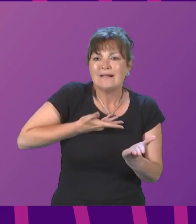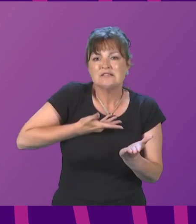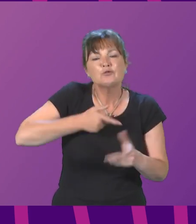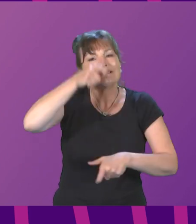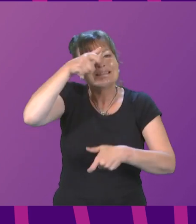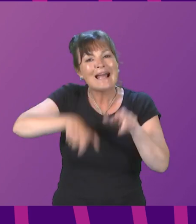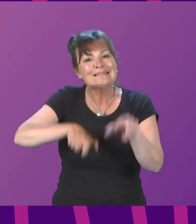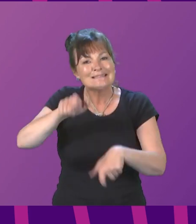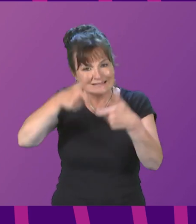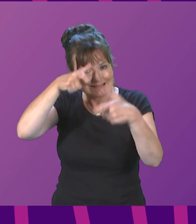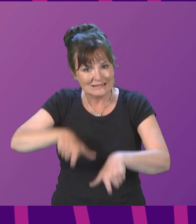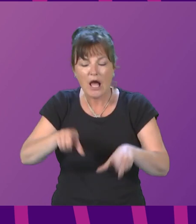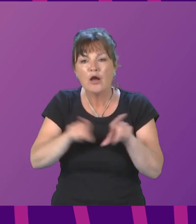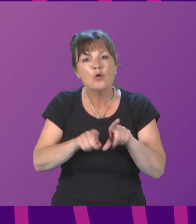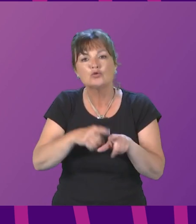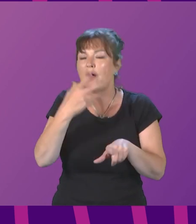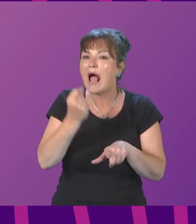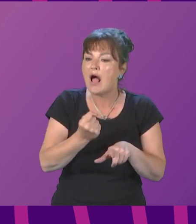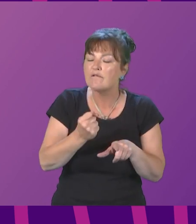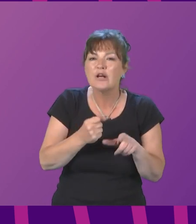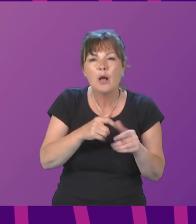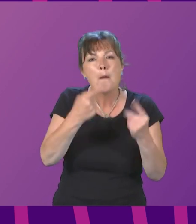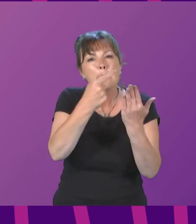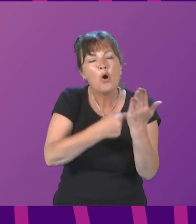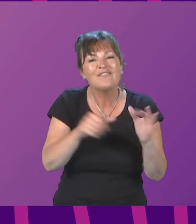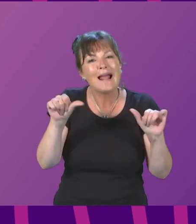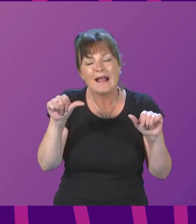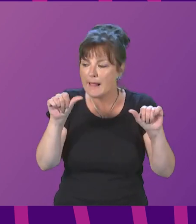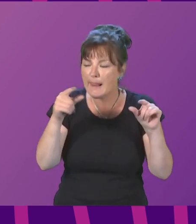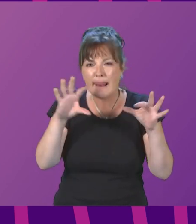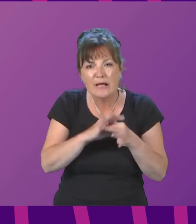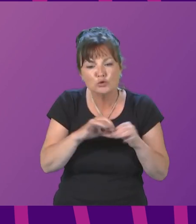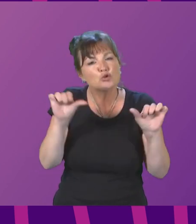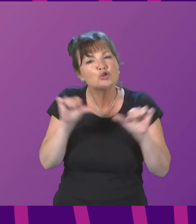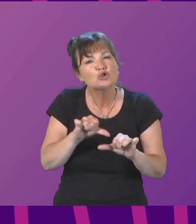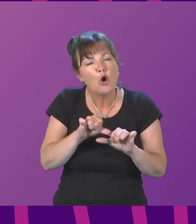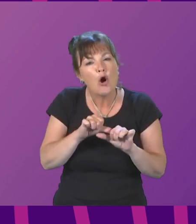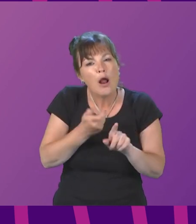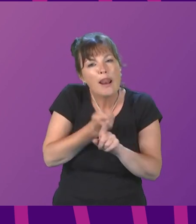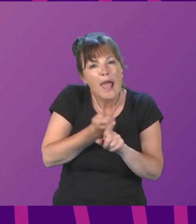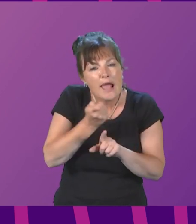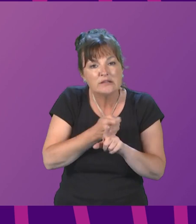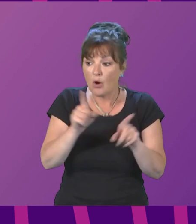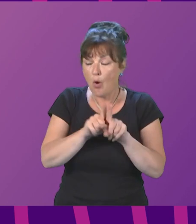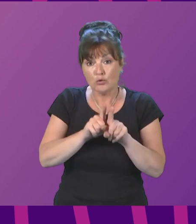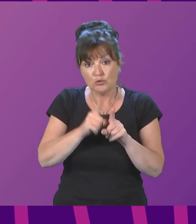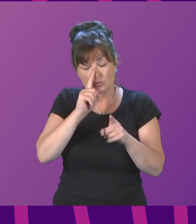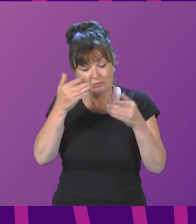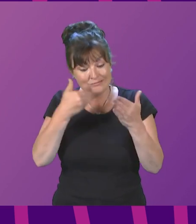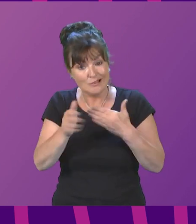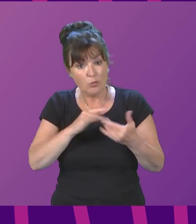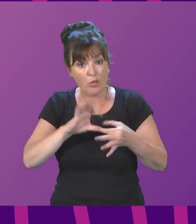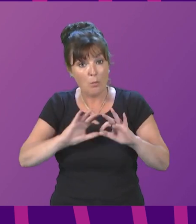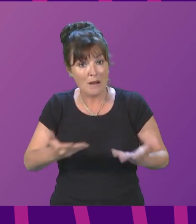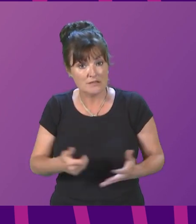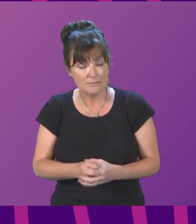implement key policies on short-term lets and the prevention of homelessness. We will support more households to install energy